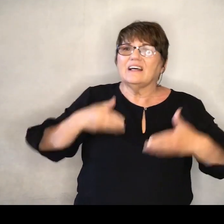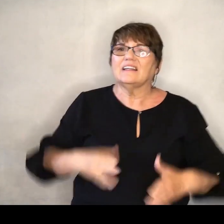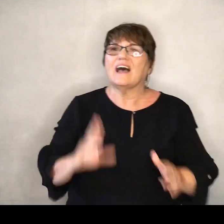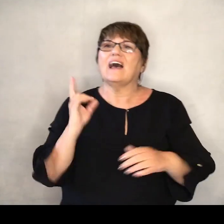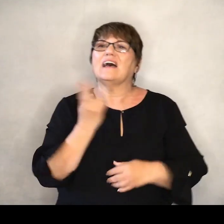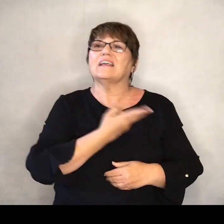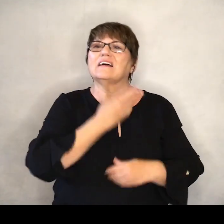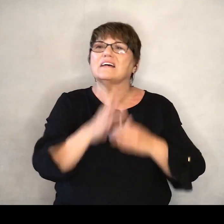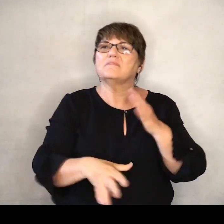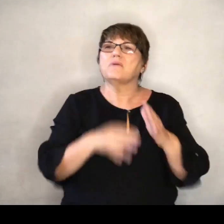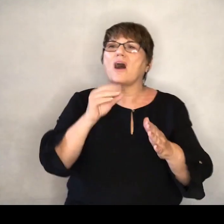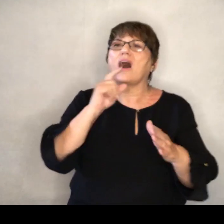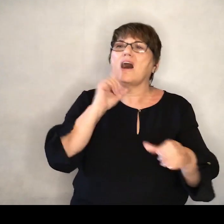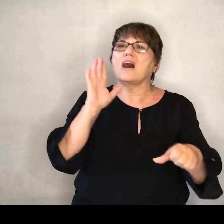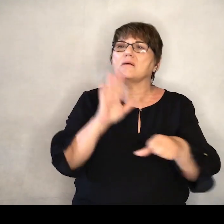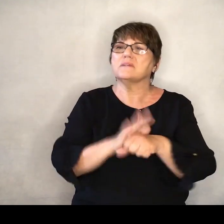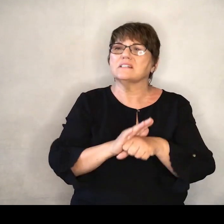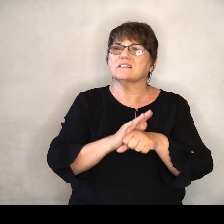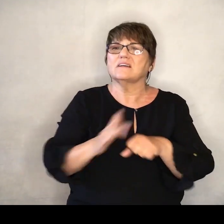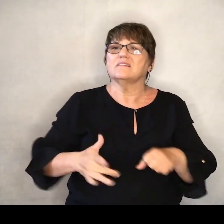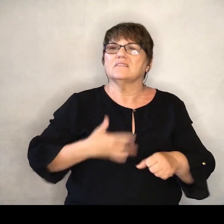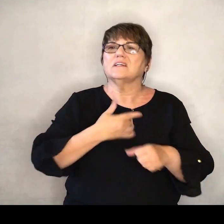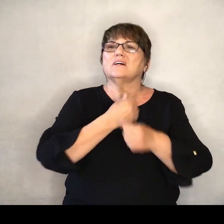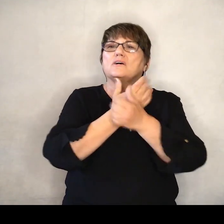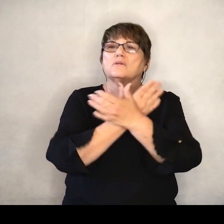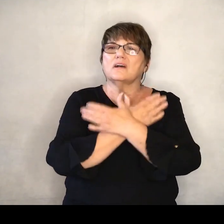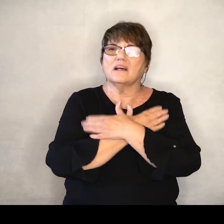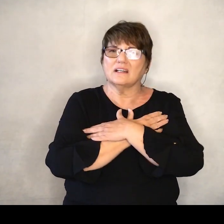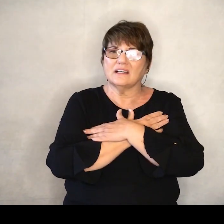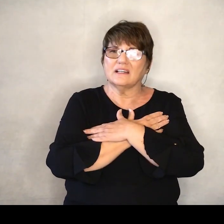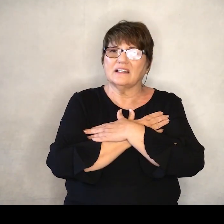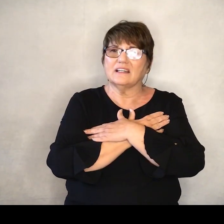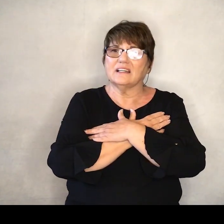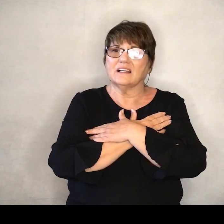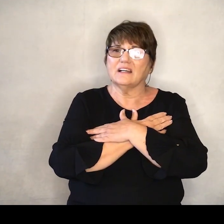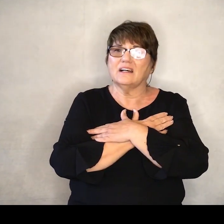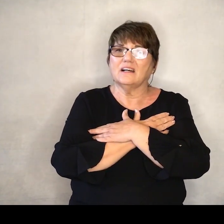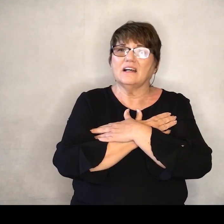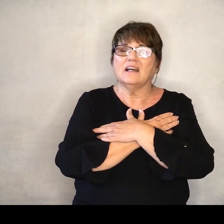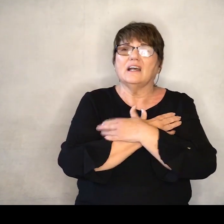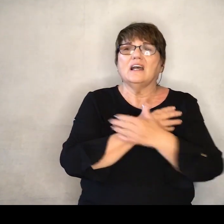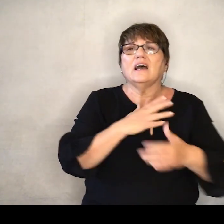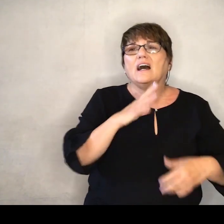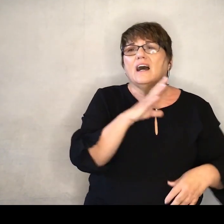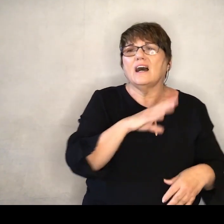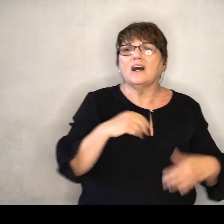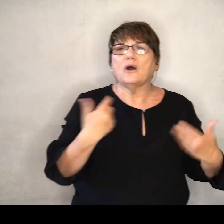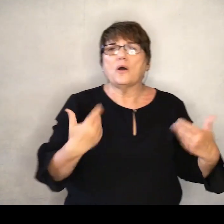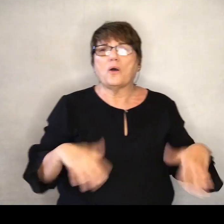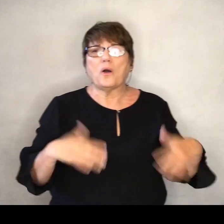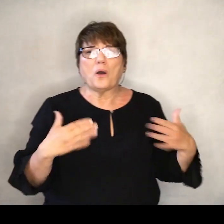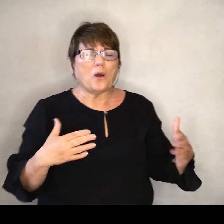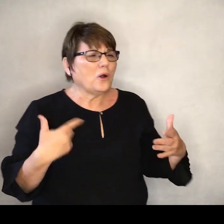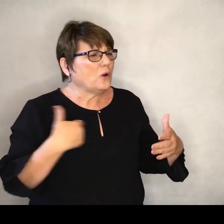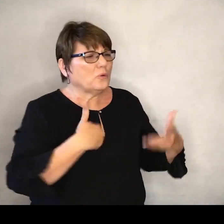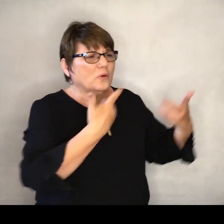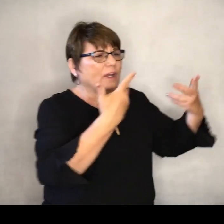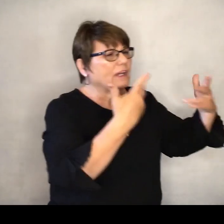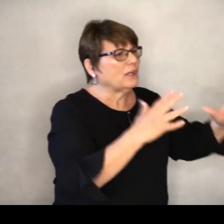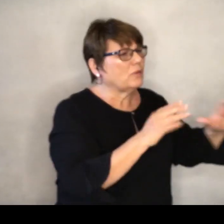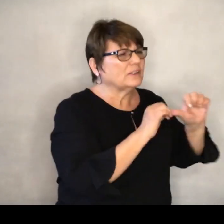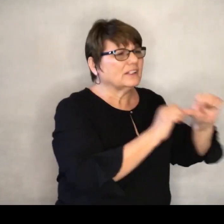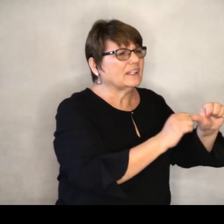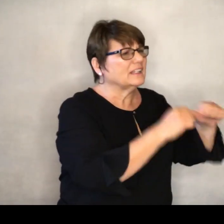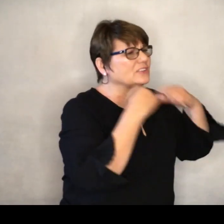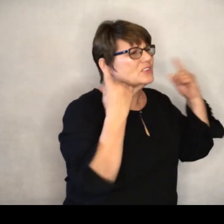find thy promised rest Let us all us in Help the love of sin